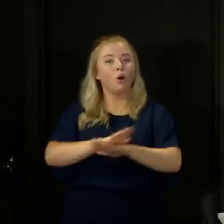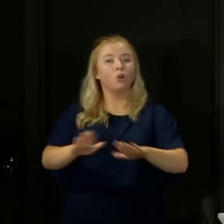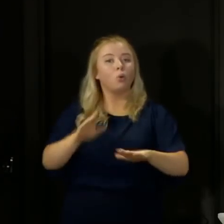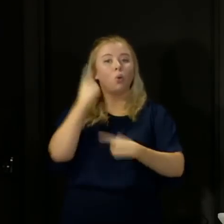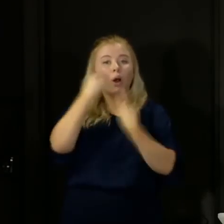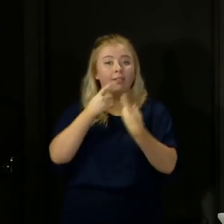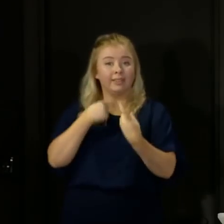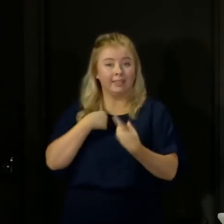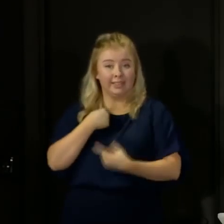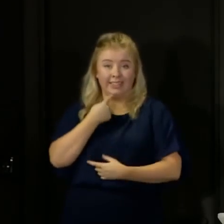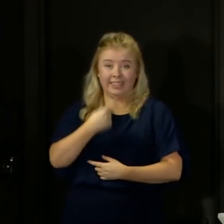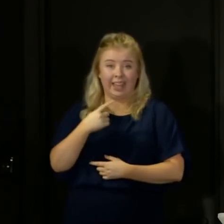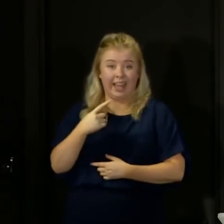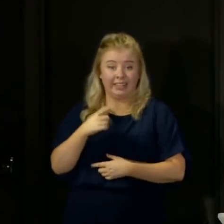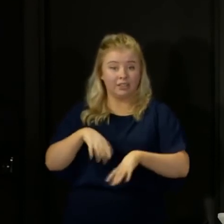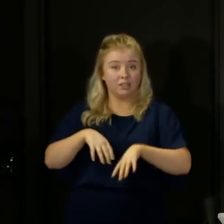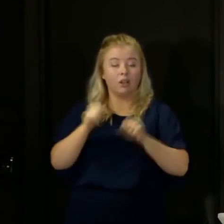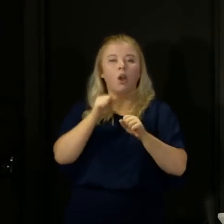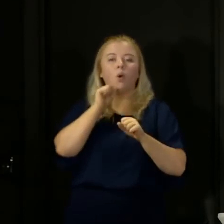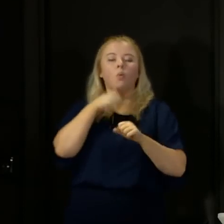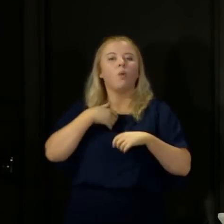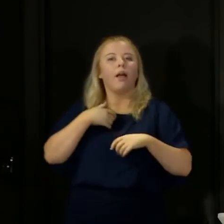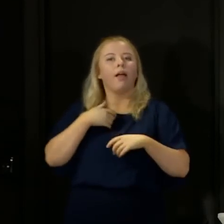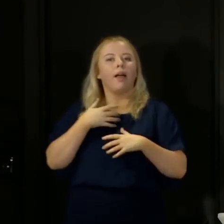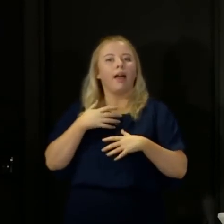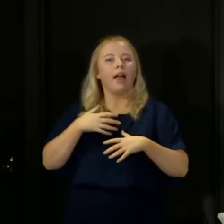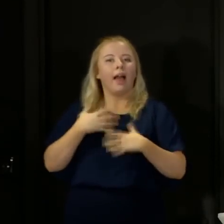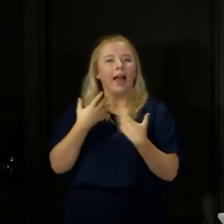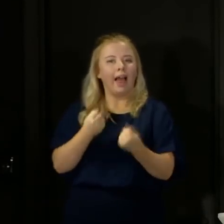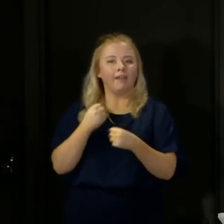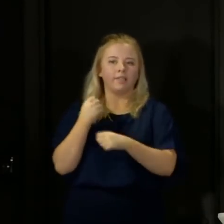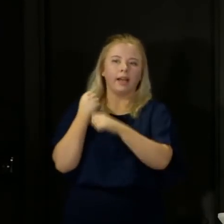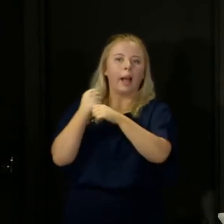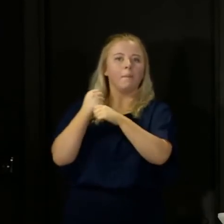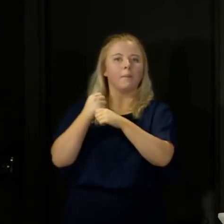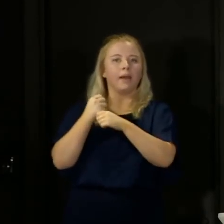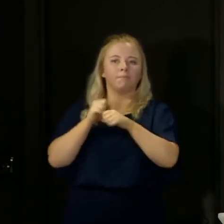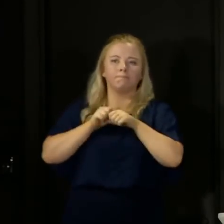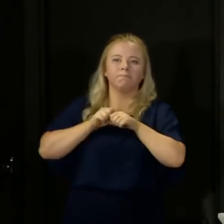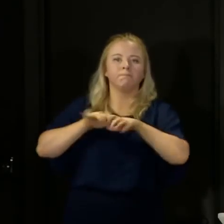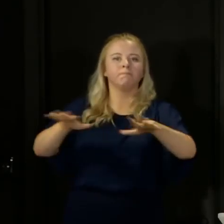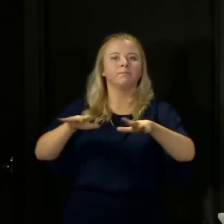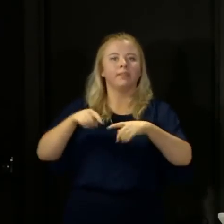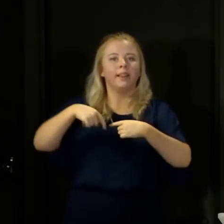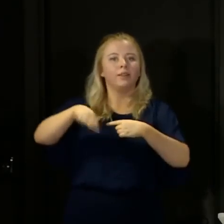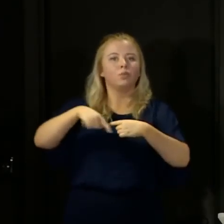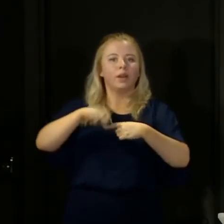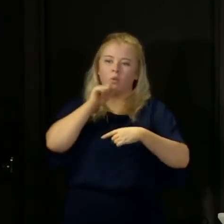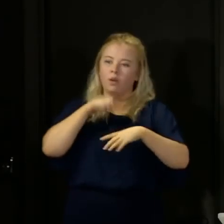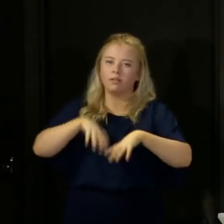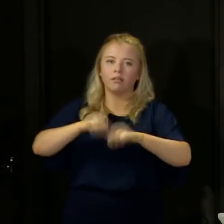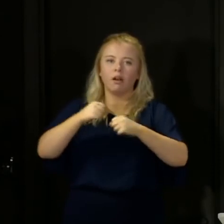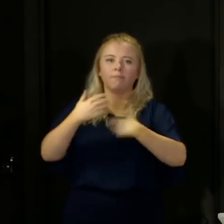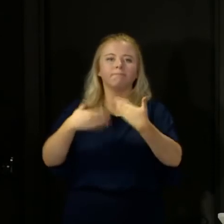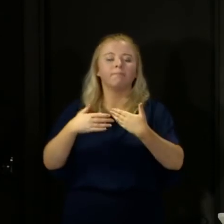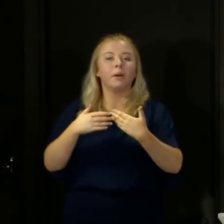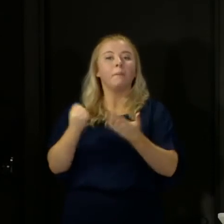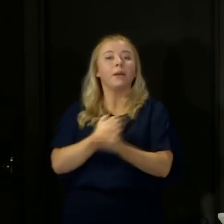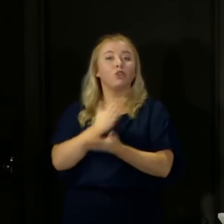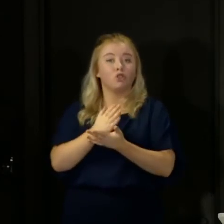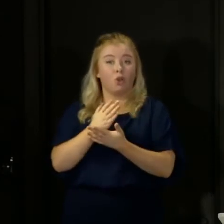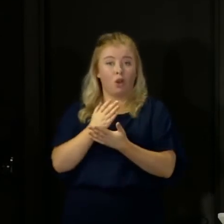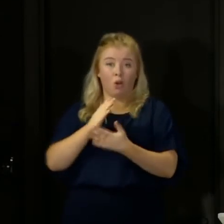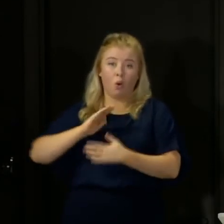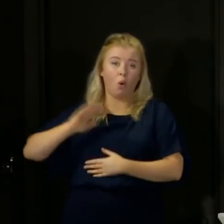Remember, I said at the outset there will be a public awareness campaign starting later this week, and we will take steps to ensure that everyone knows